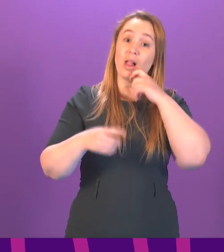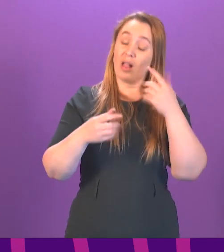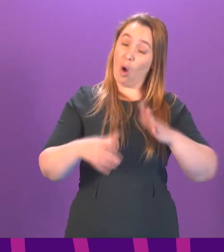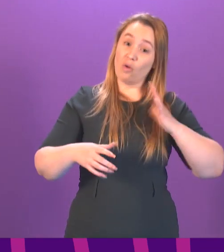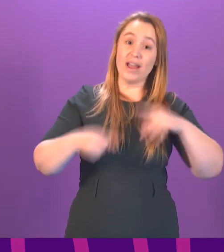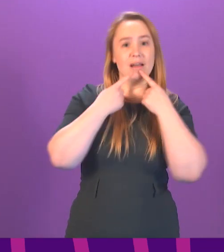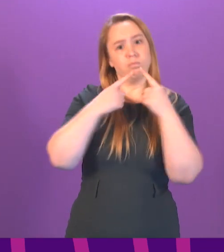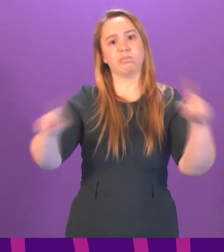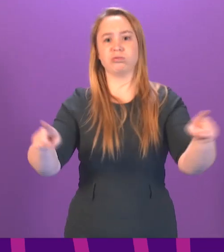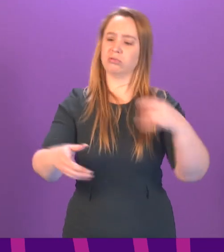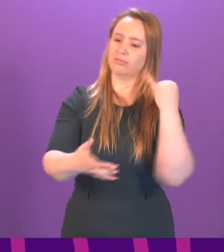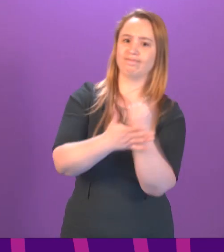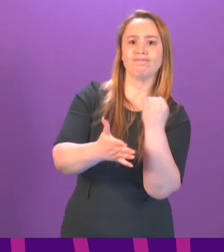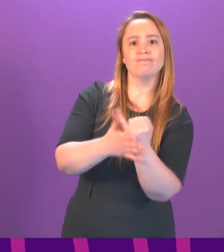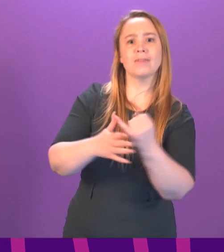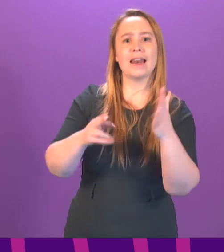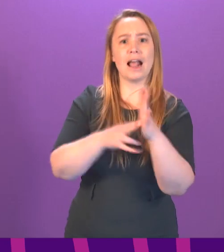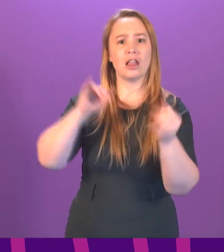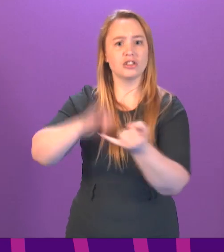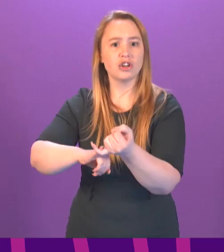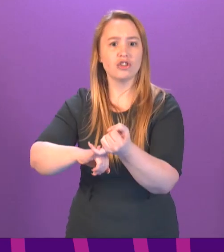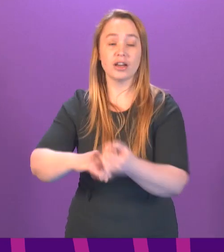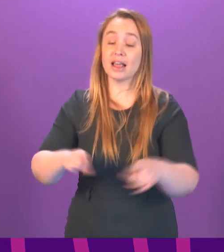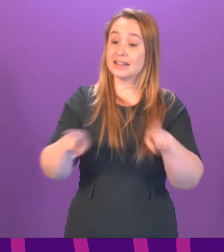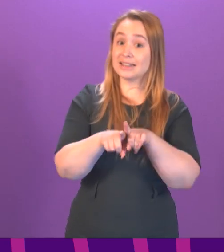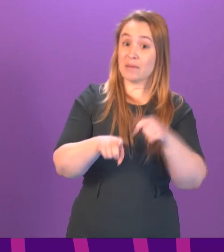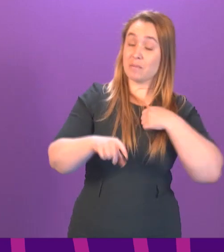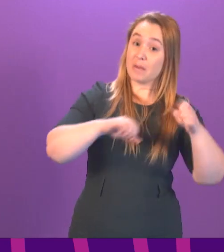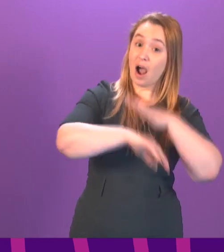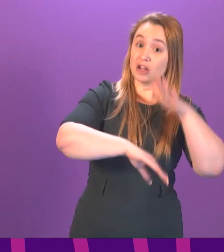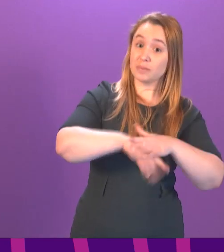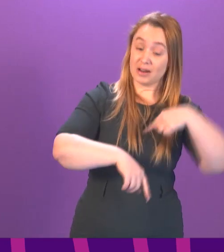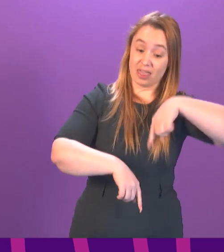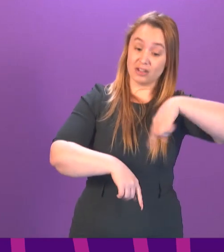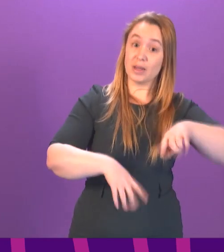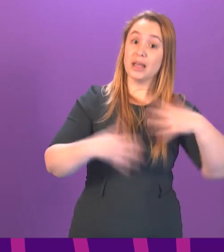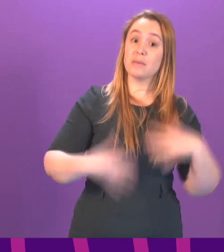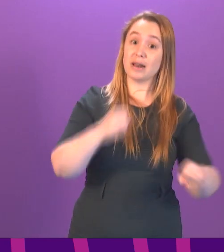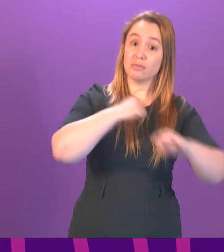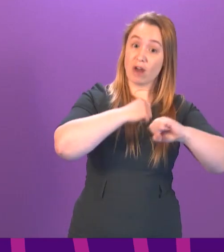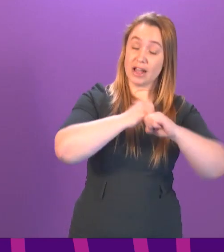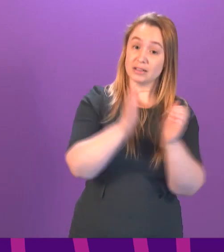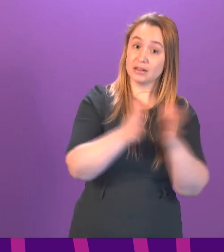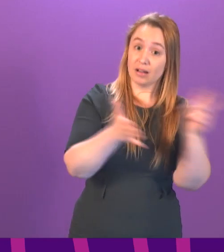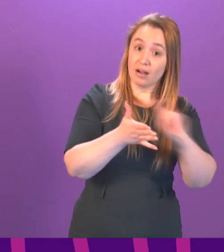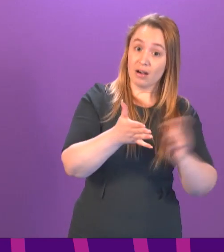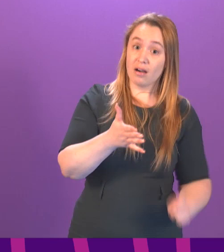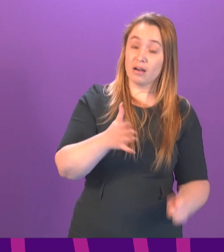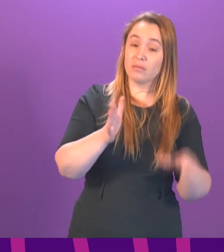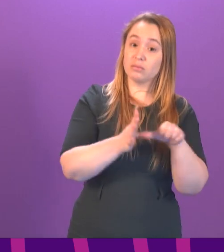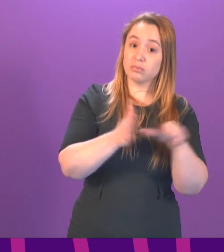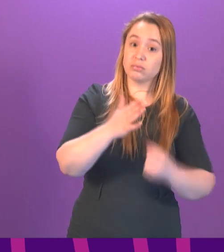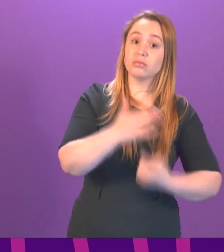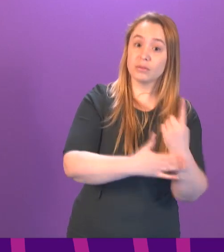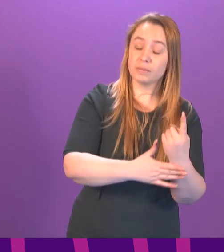just as I suspect they were before my husband appeared for the second time earlier this week. But on the ministerial code, I'm well aware